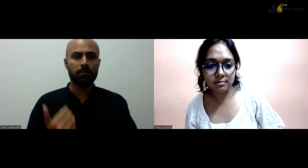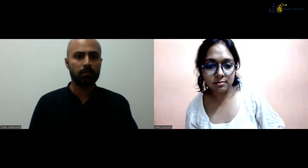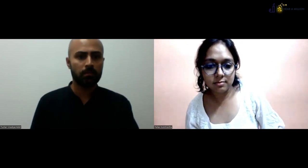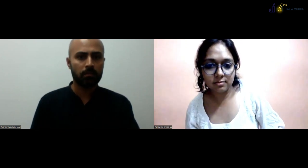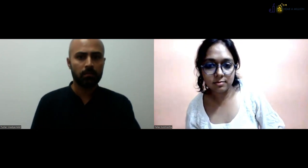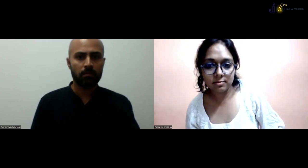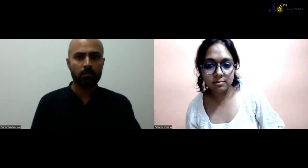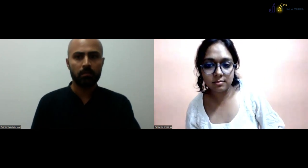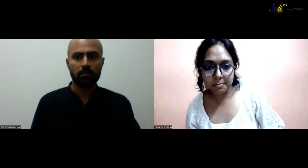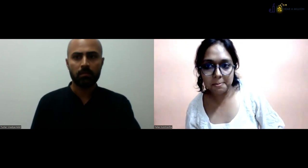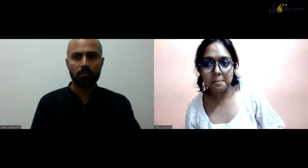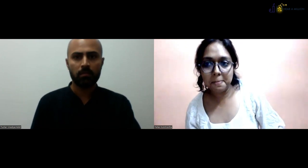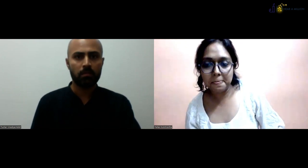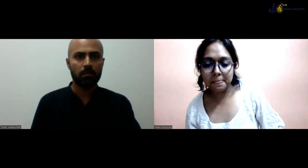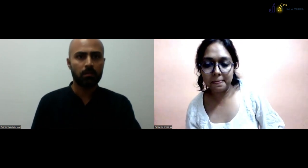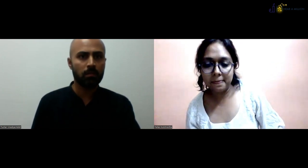Yes, you can share now Pallavi.